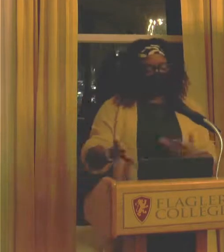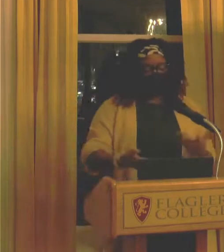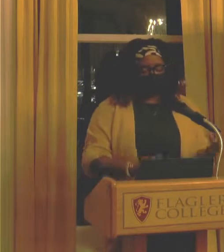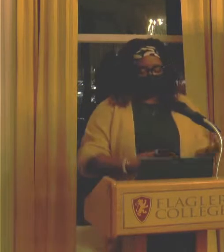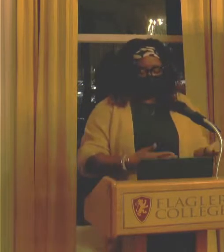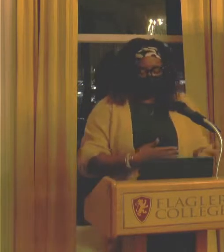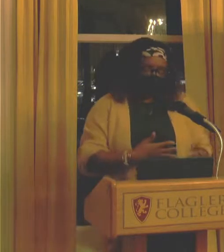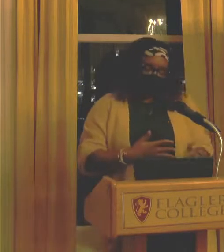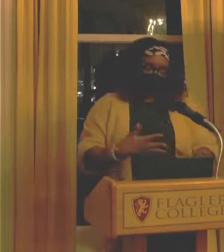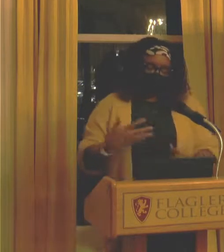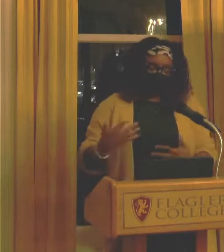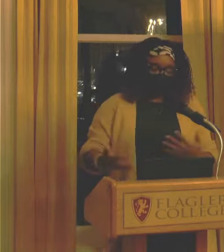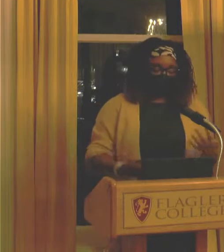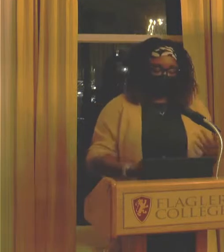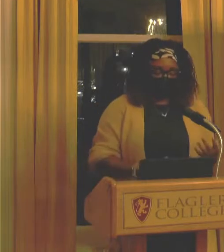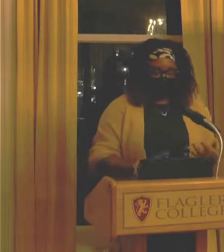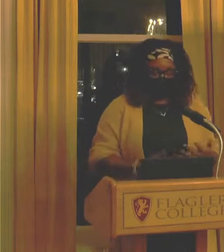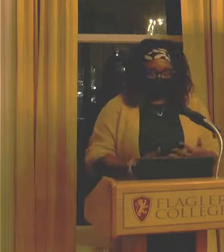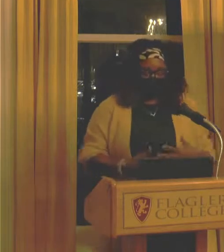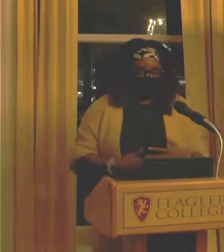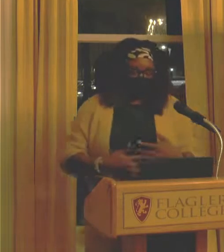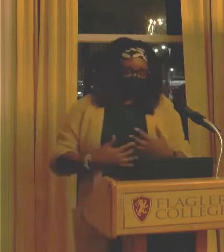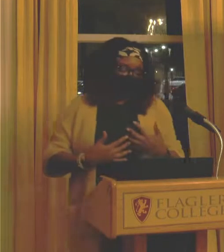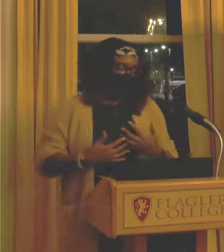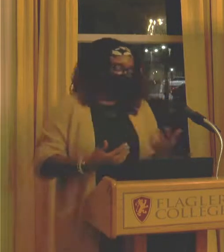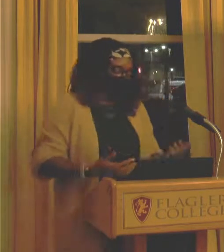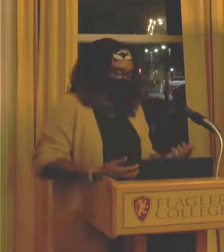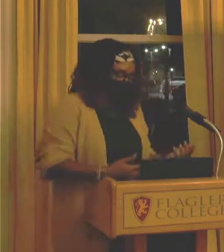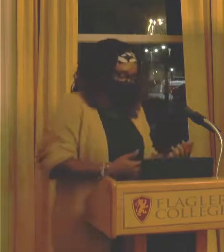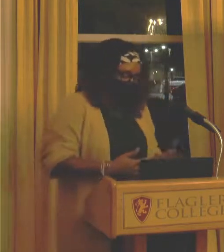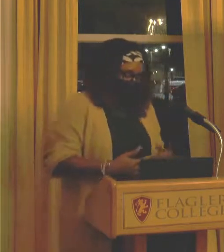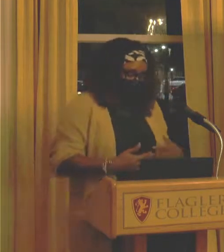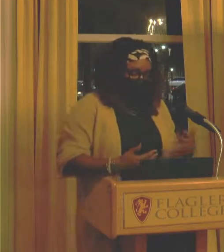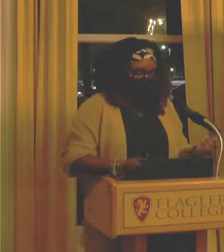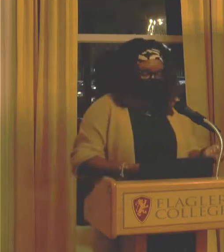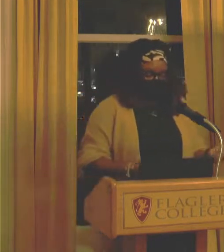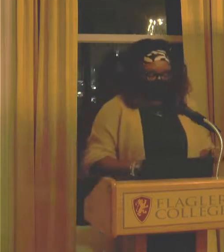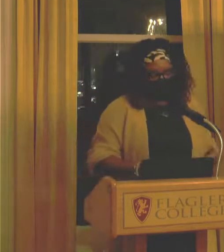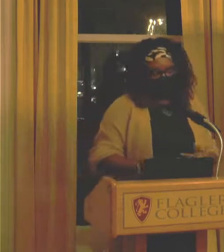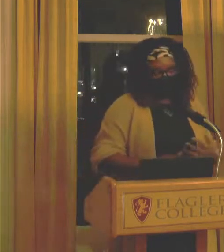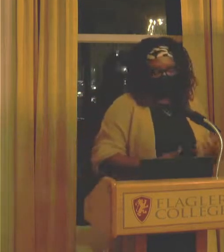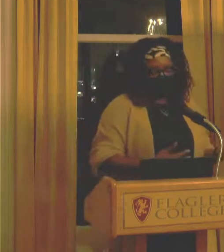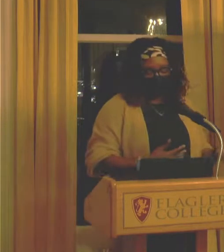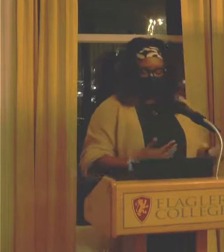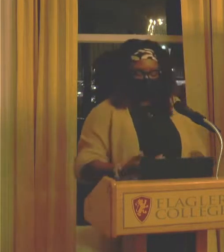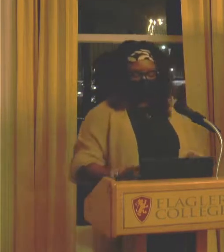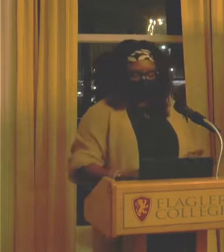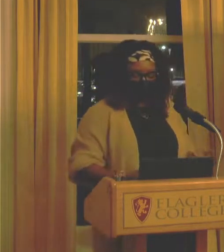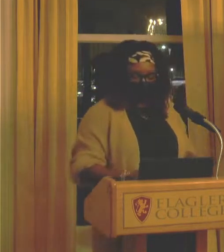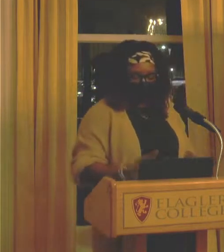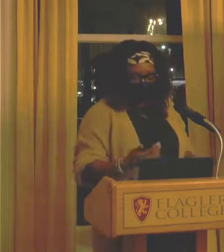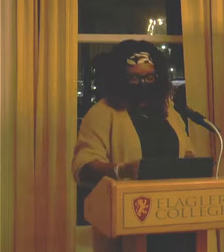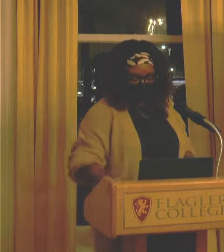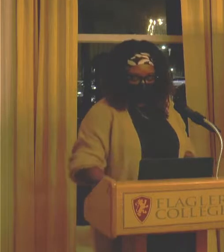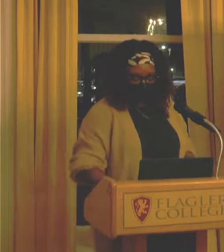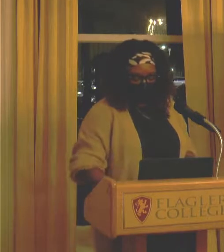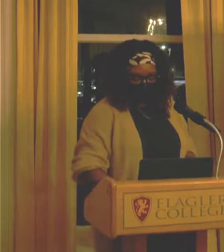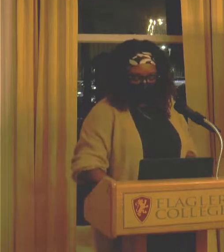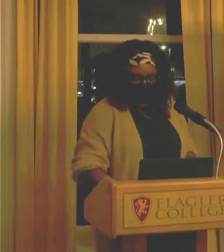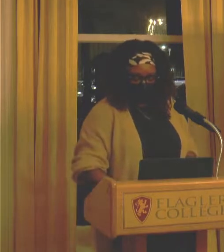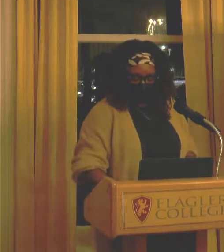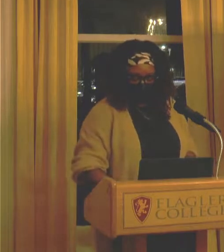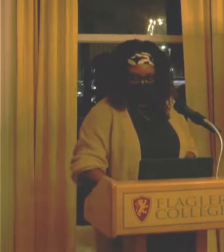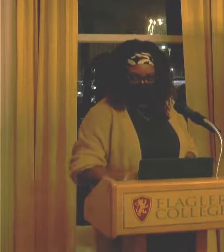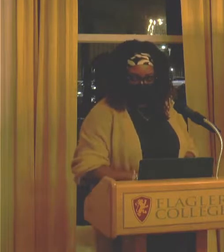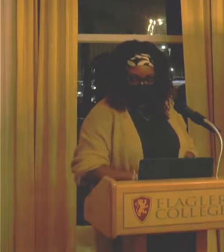So, you can see, like, the students here. Now, these are older students. These are more advanced students. So, they're working on much bigger projects. So, you can see some of the